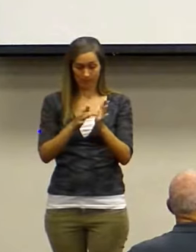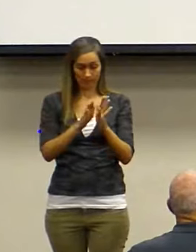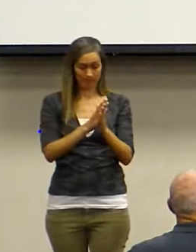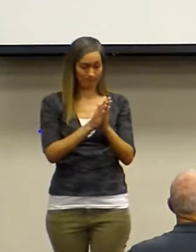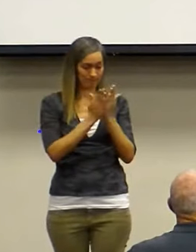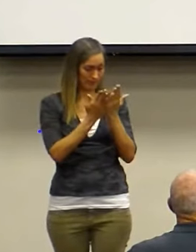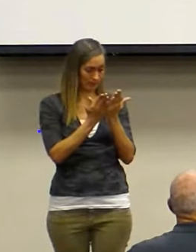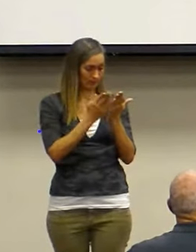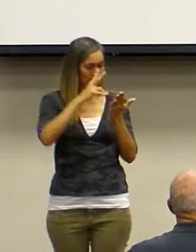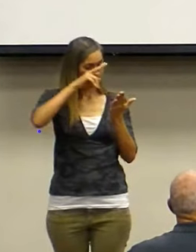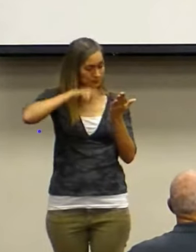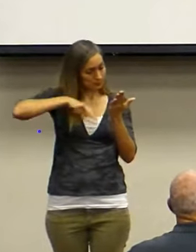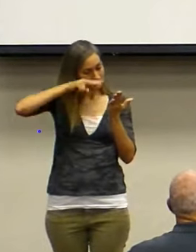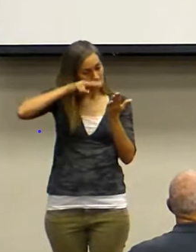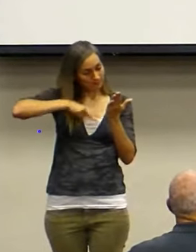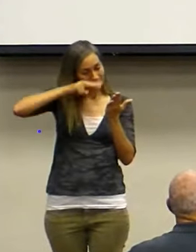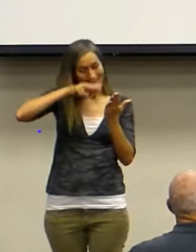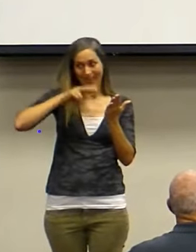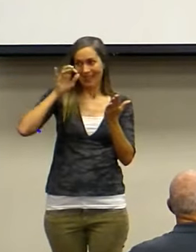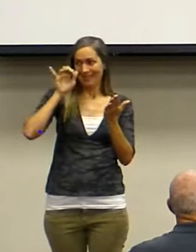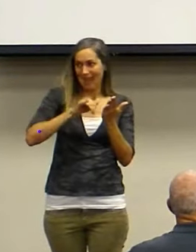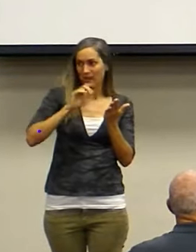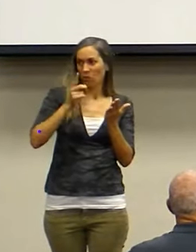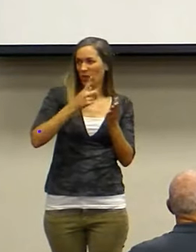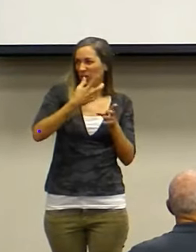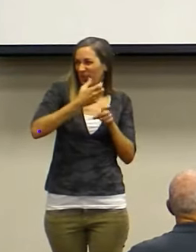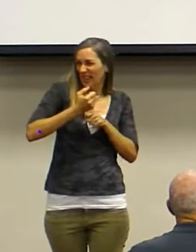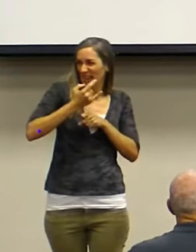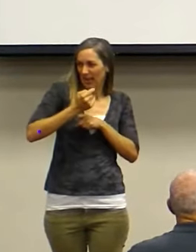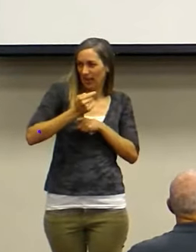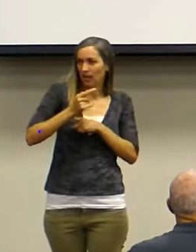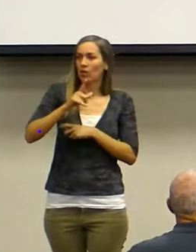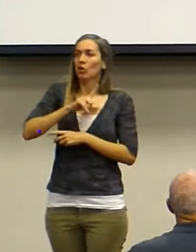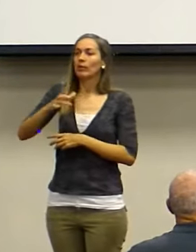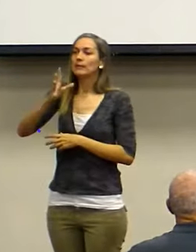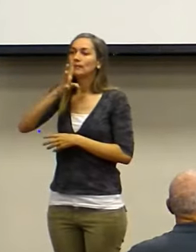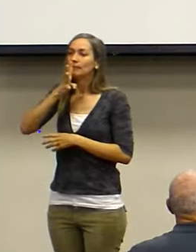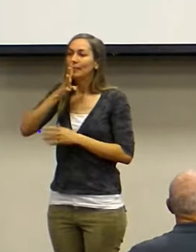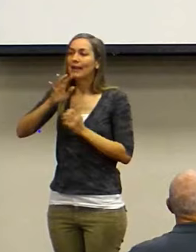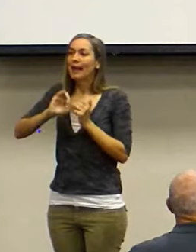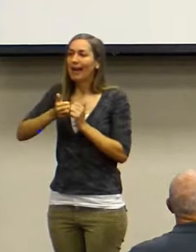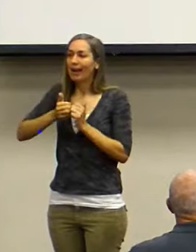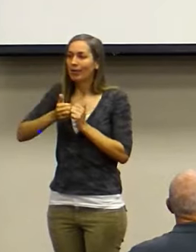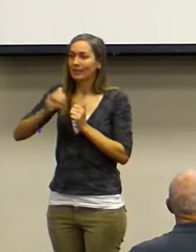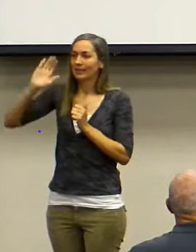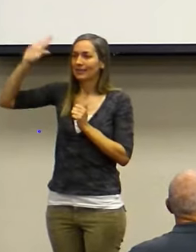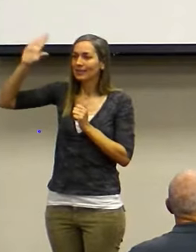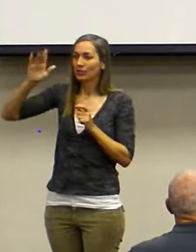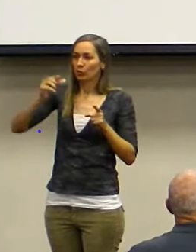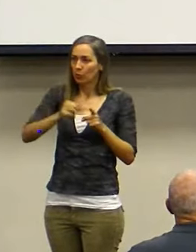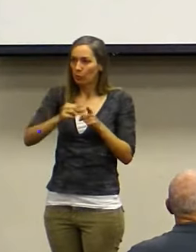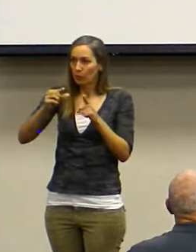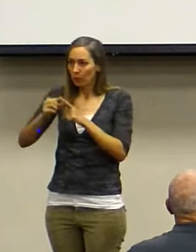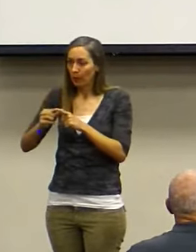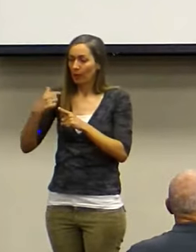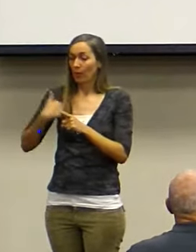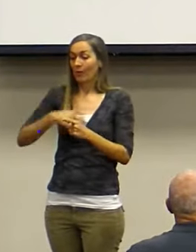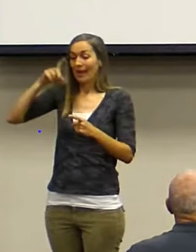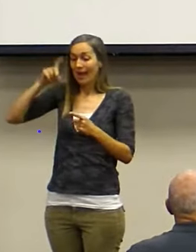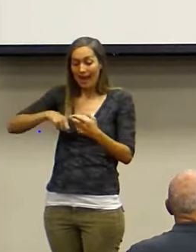That's where it comes from. The Lord speaks to you through his words. We must read his words.